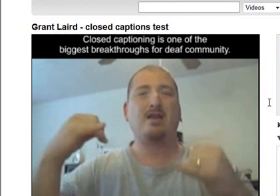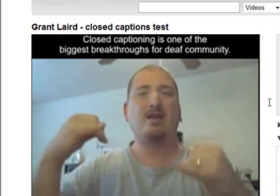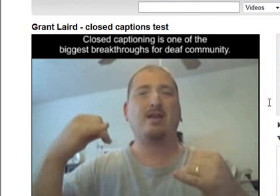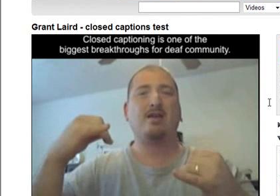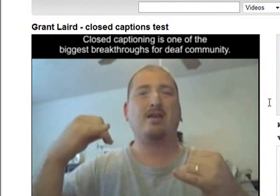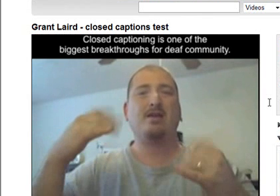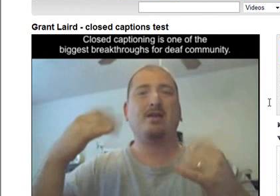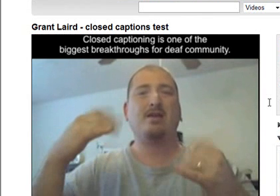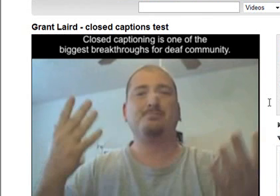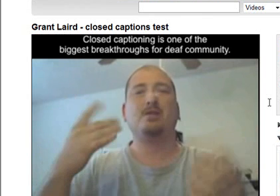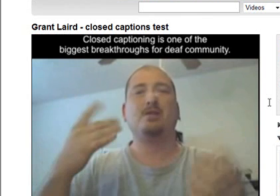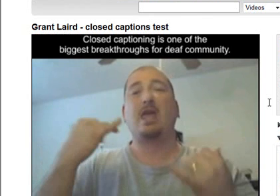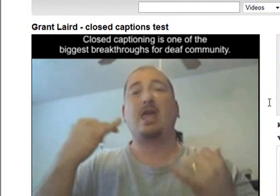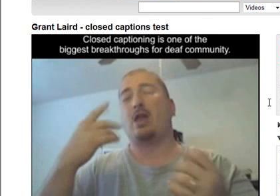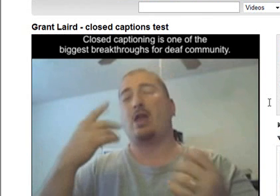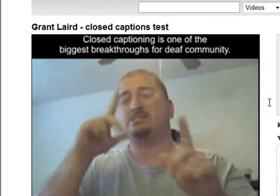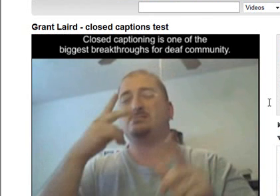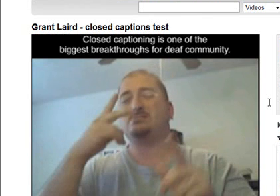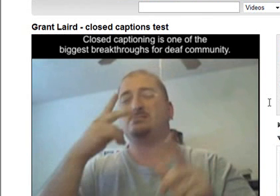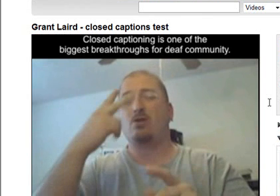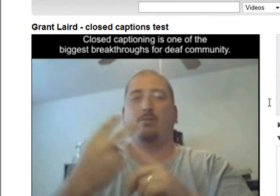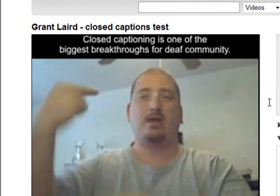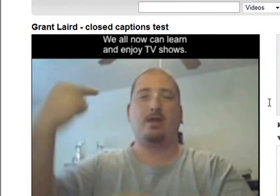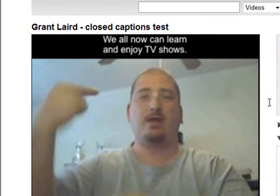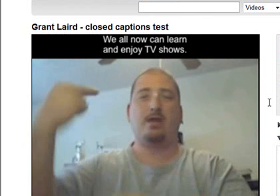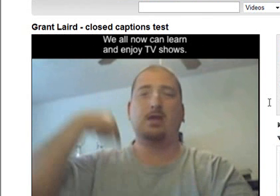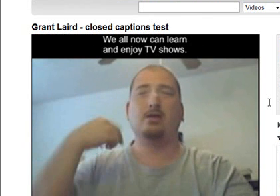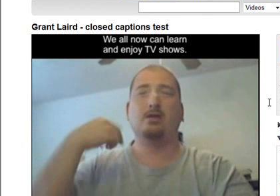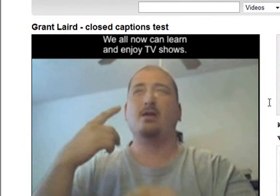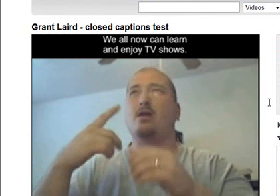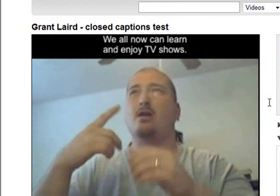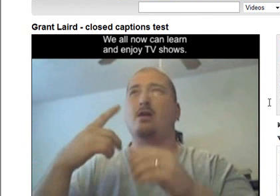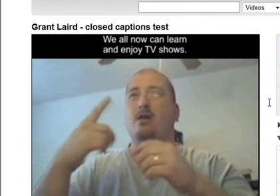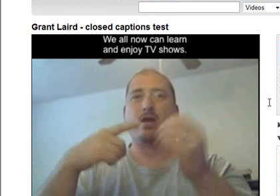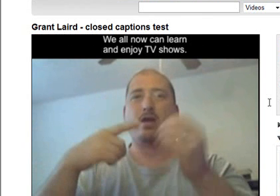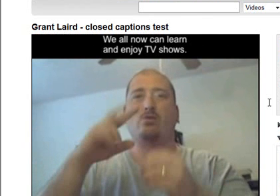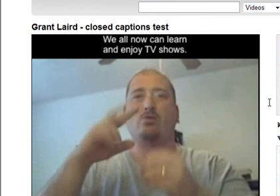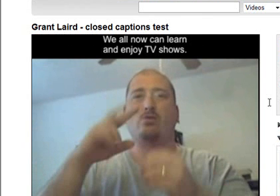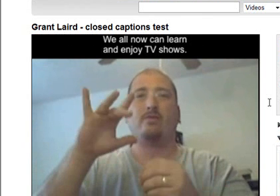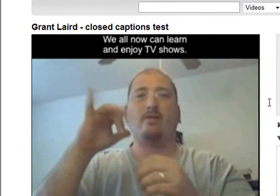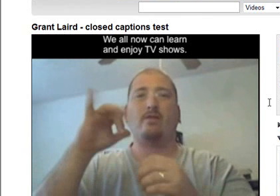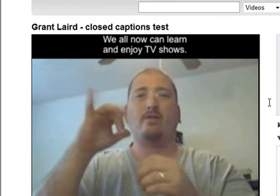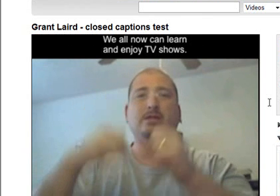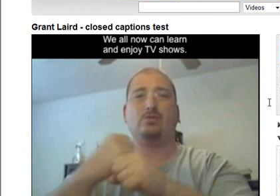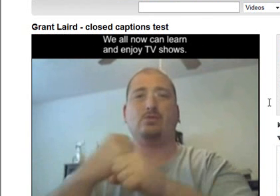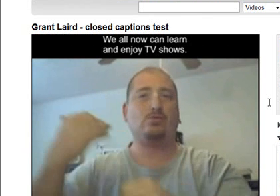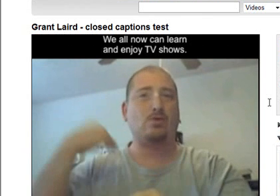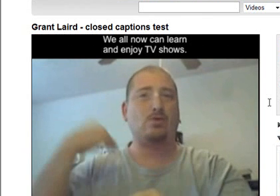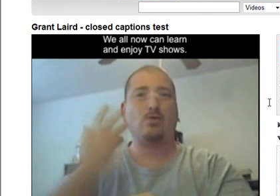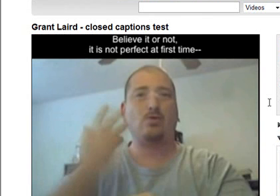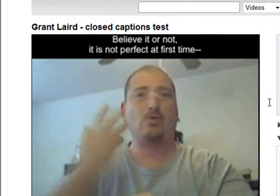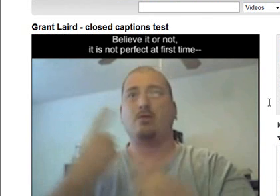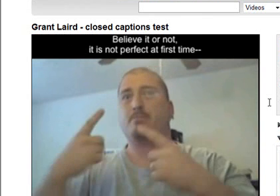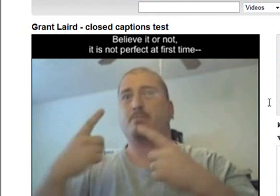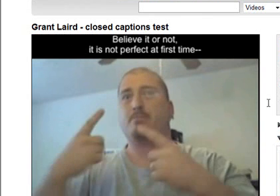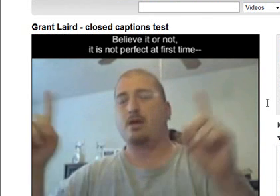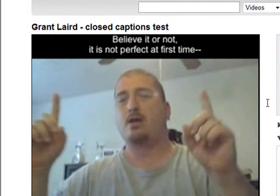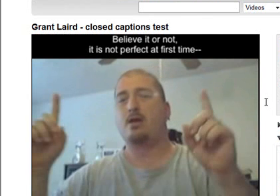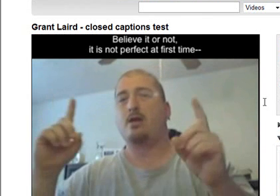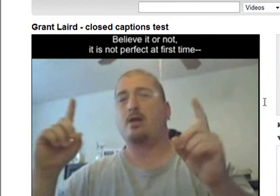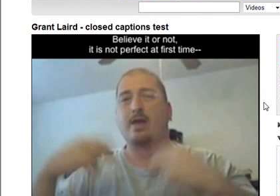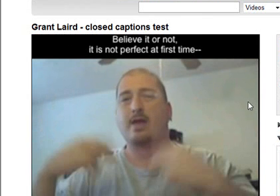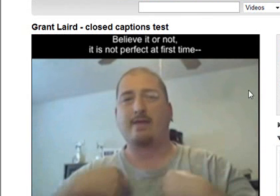other resources online for getting videos in a closed captioning